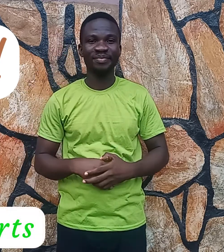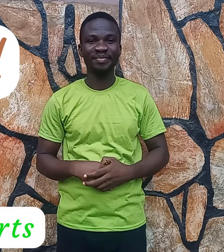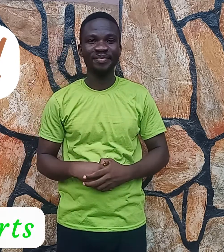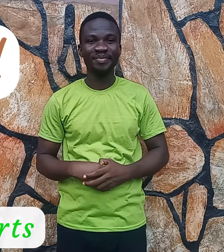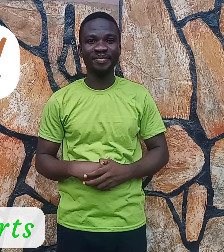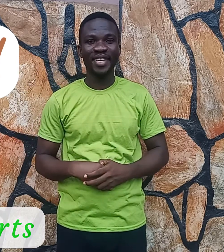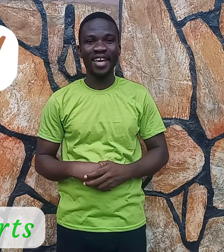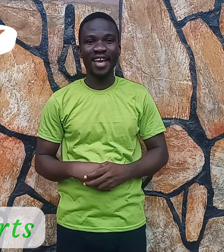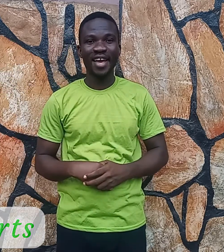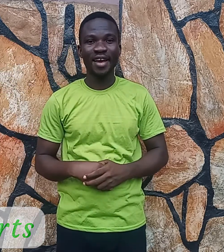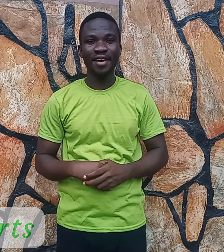Head.